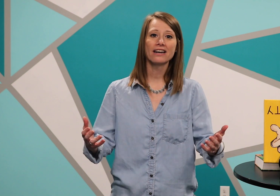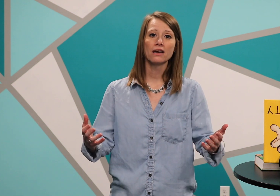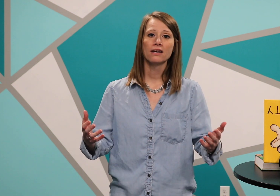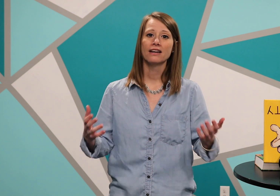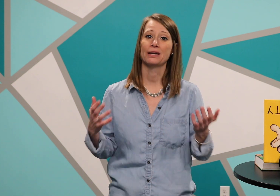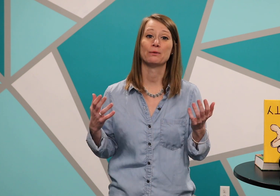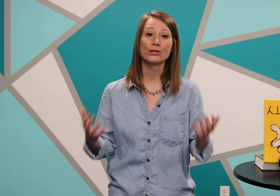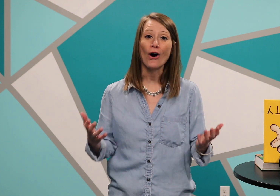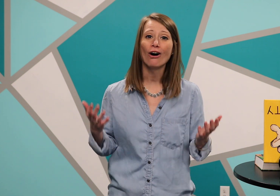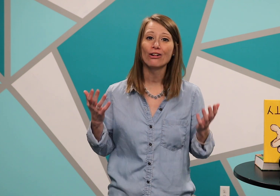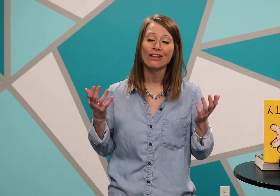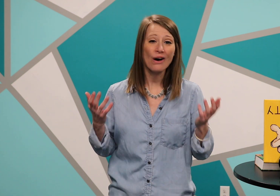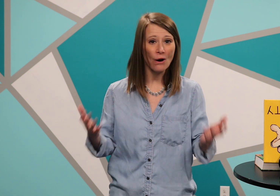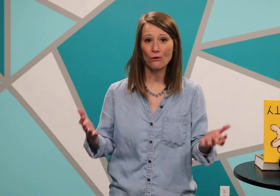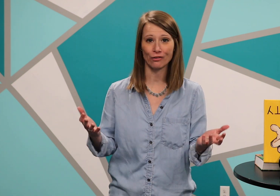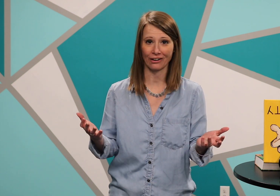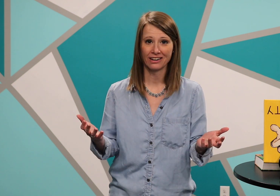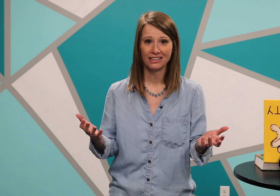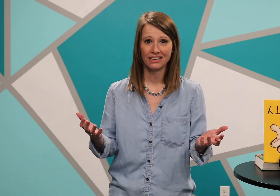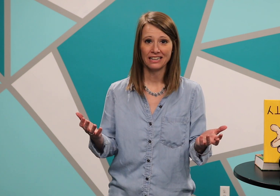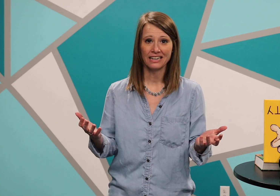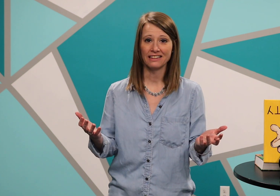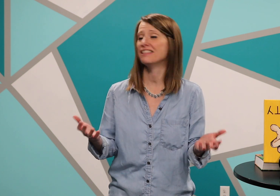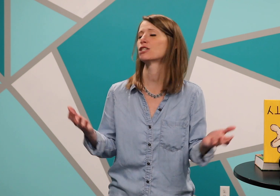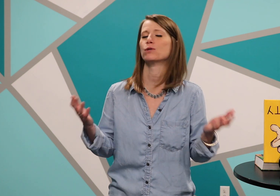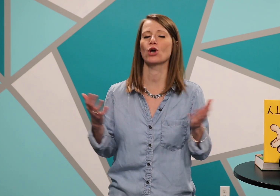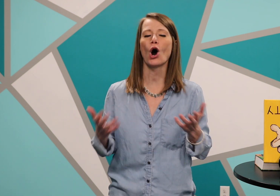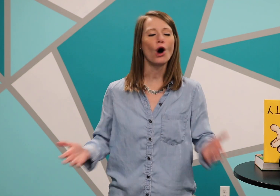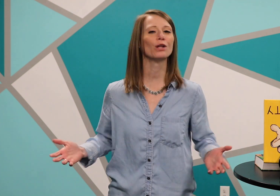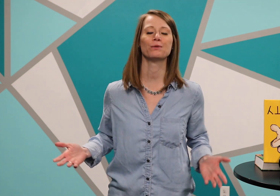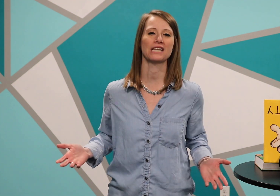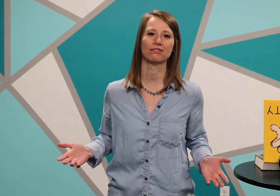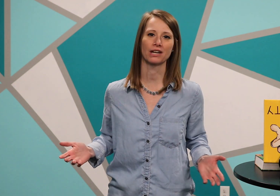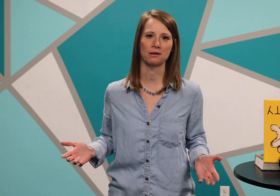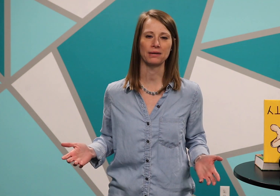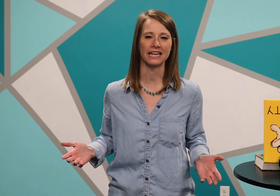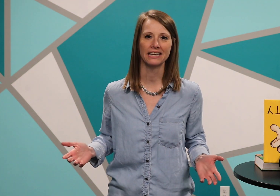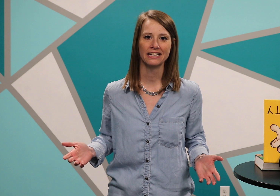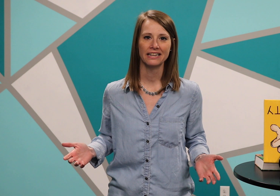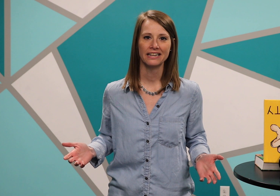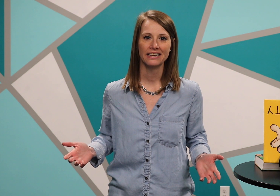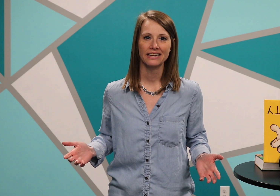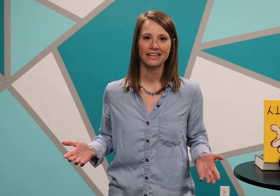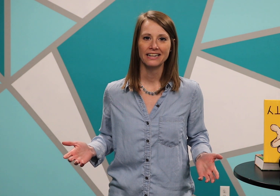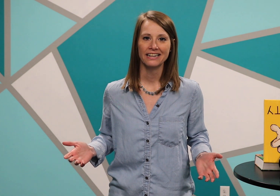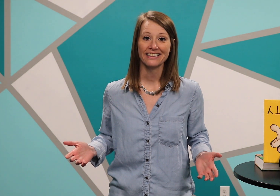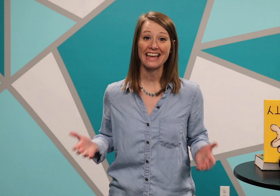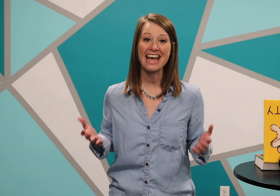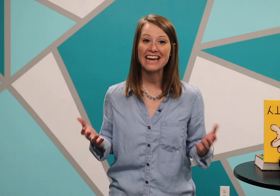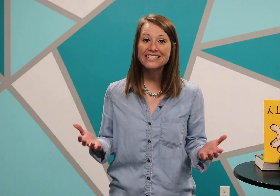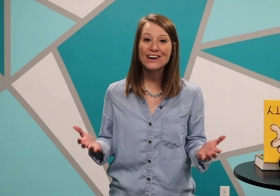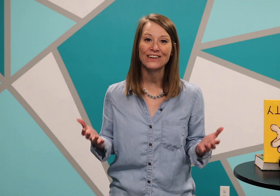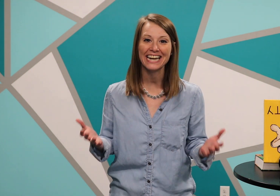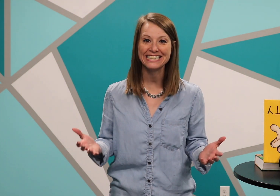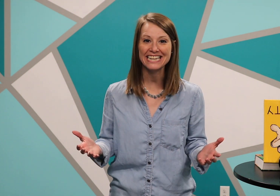it was all over and this was all it was ever going to be. They had no idea